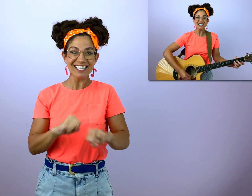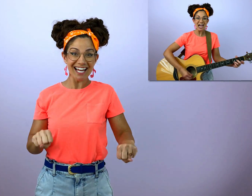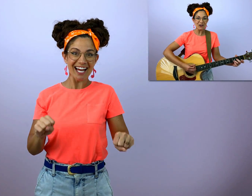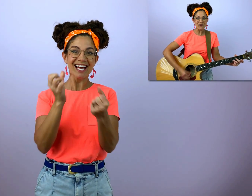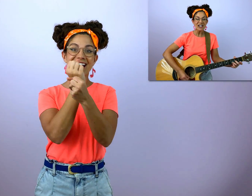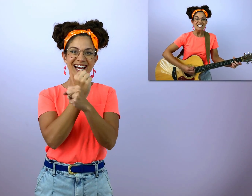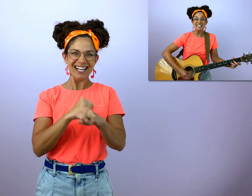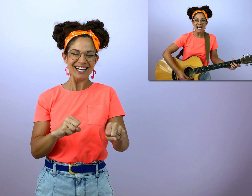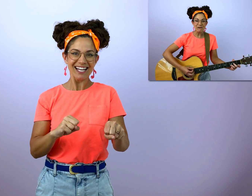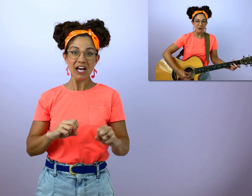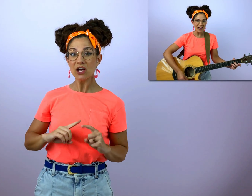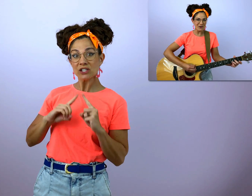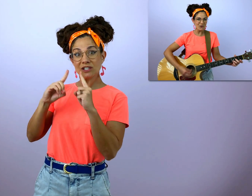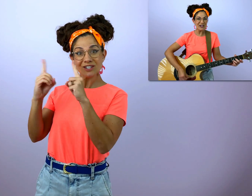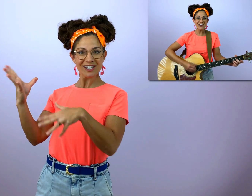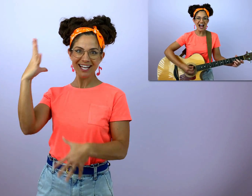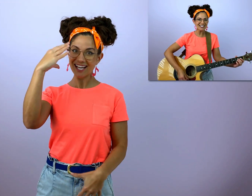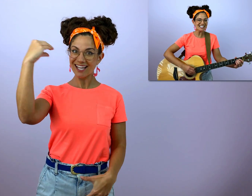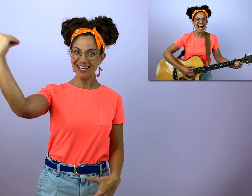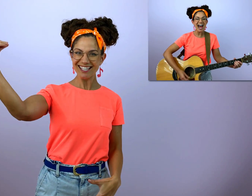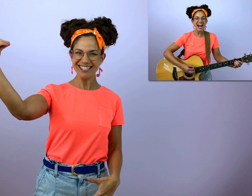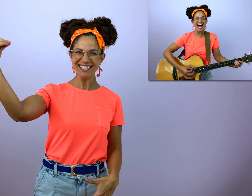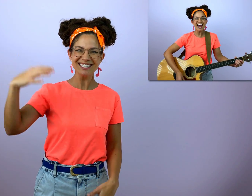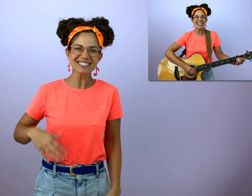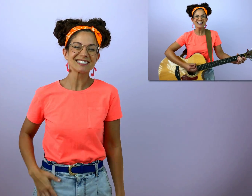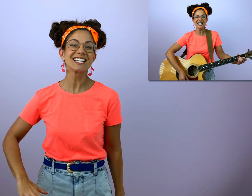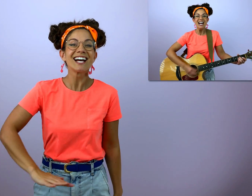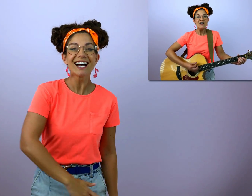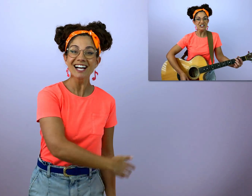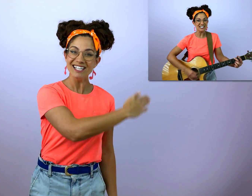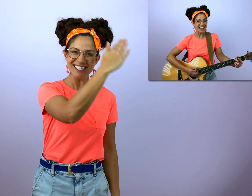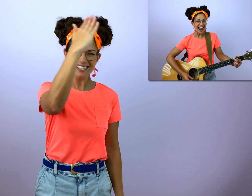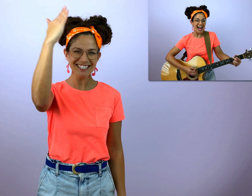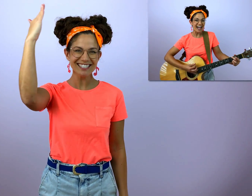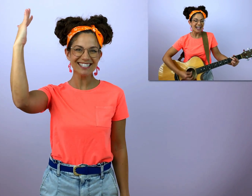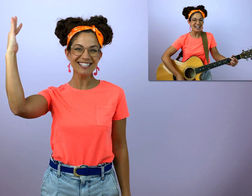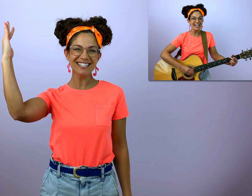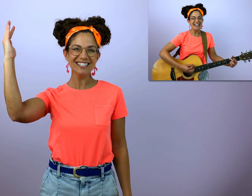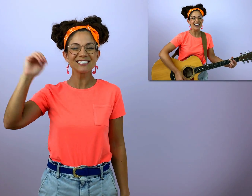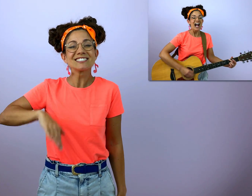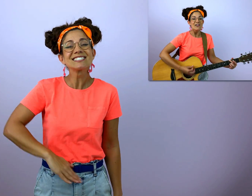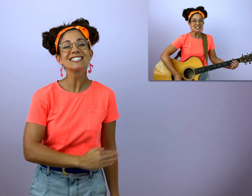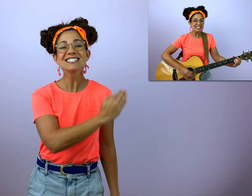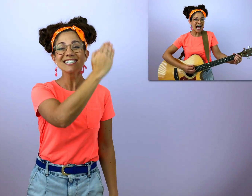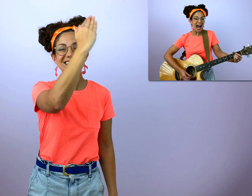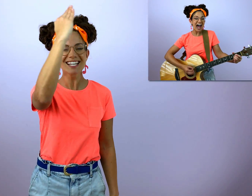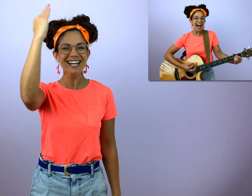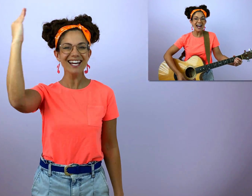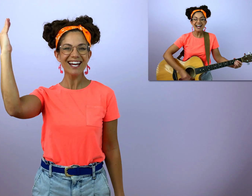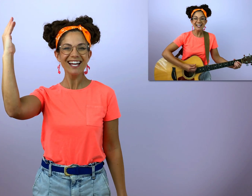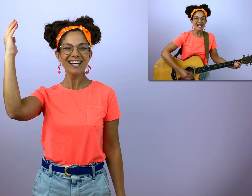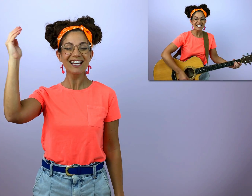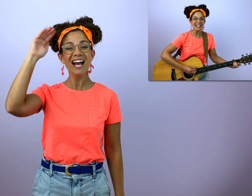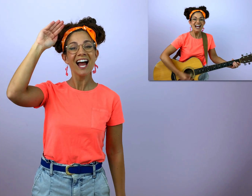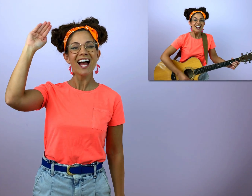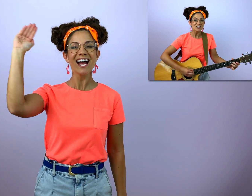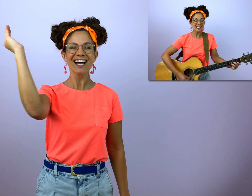safe, safe when we're outside The sky, the sky, the